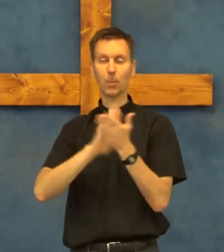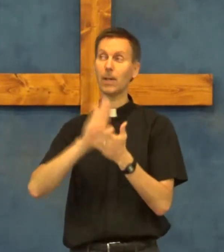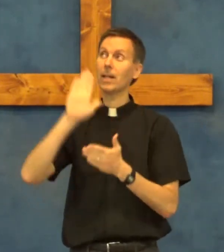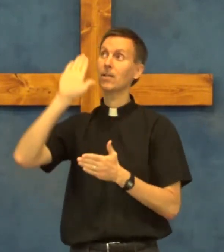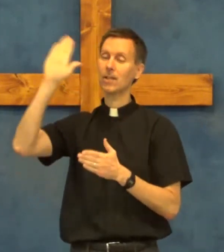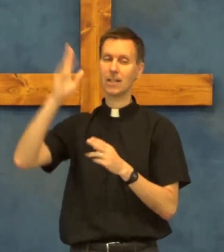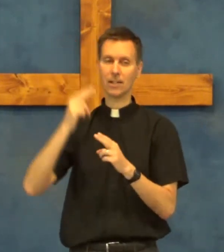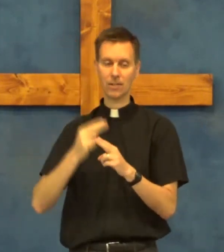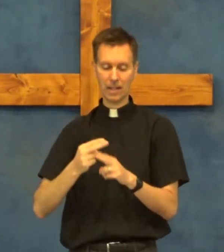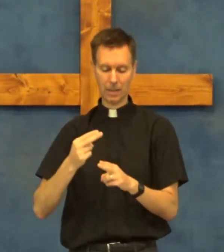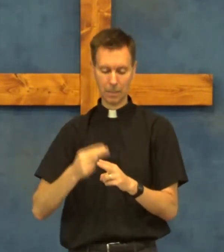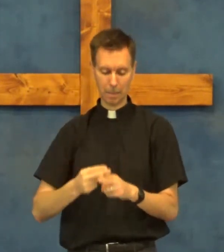praise His name.